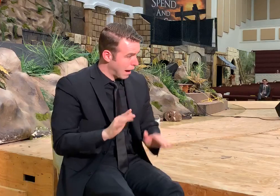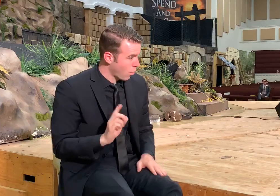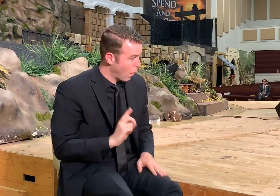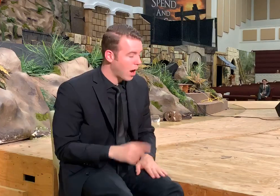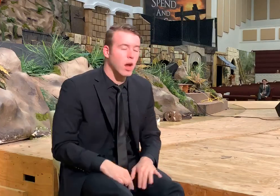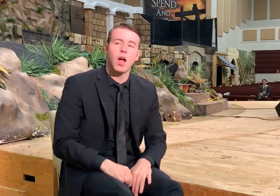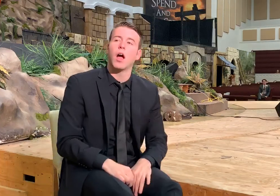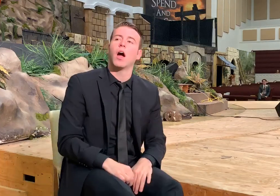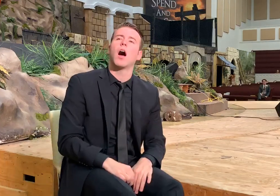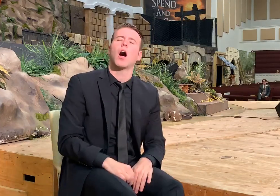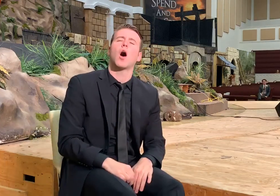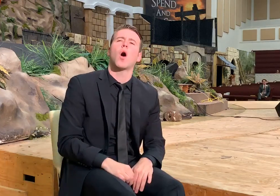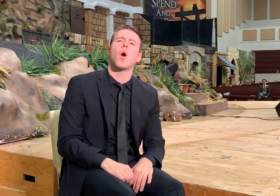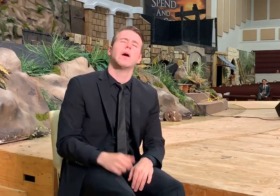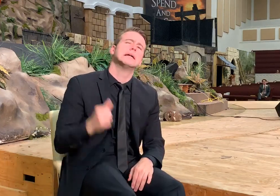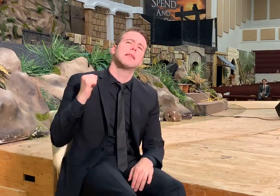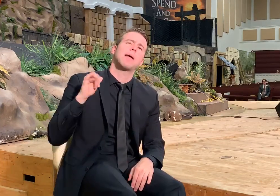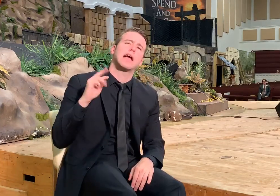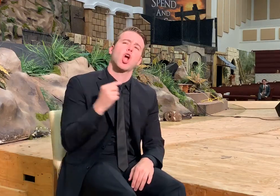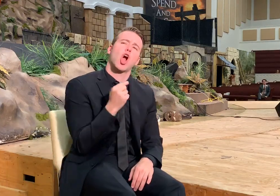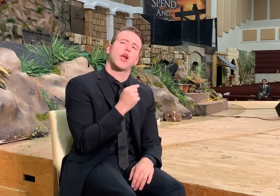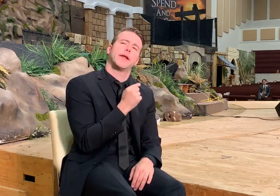She said, oh, he's out here in the backyard.